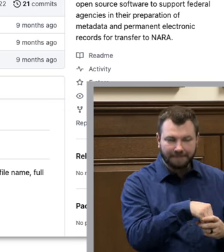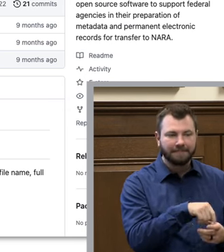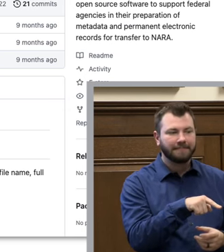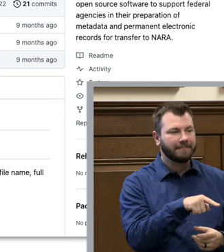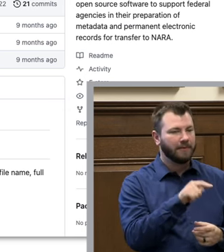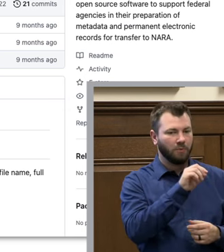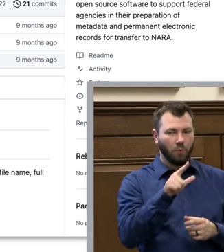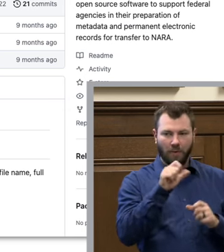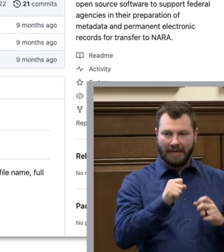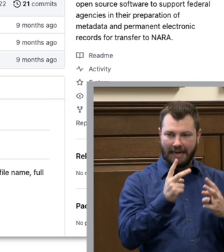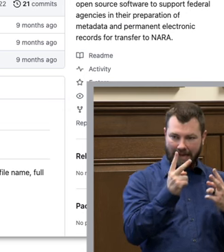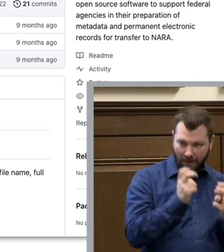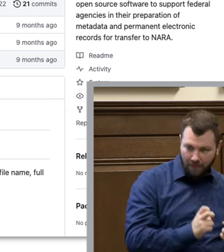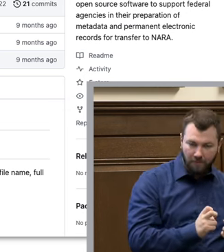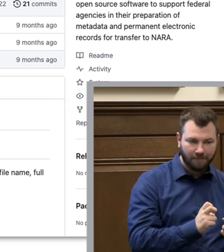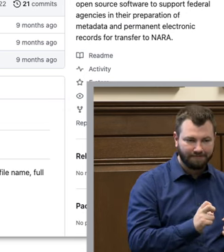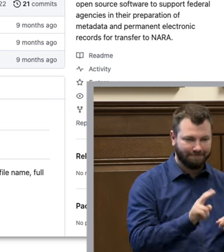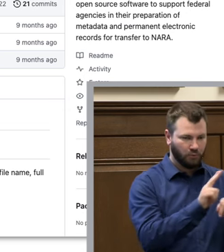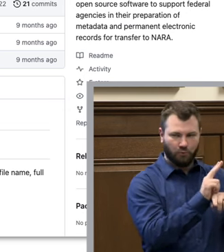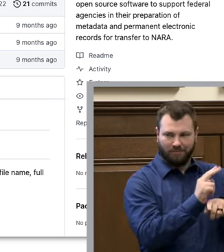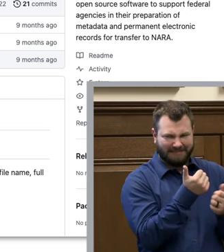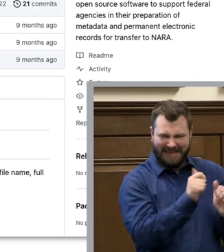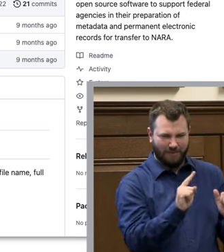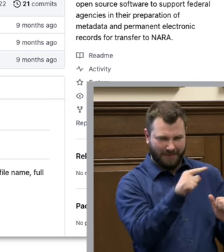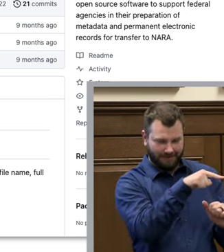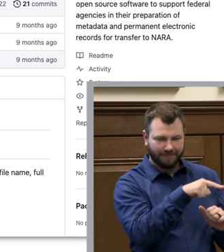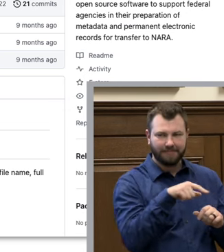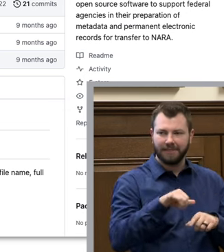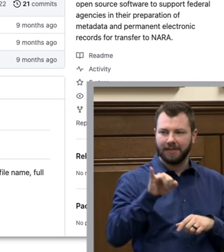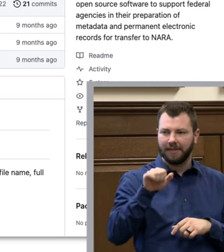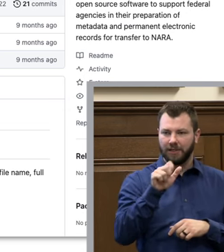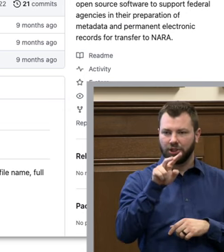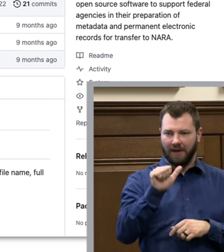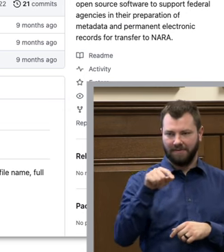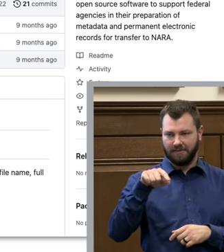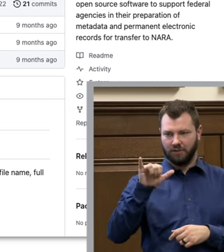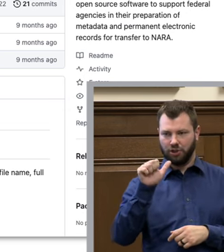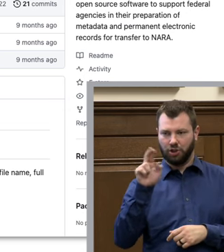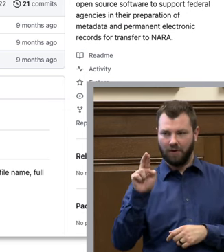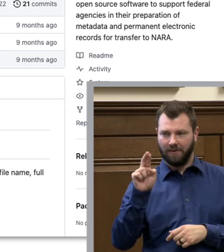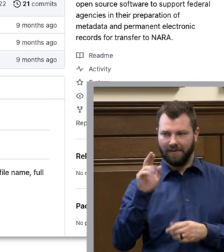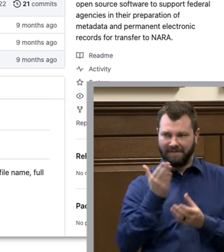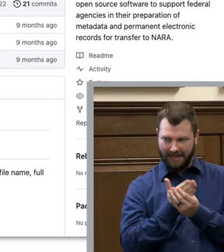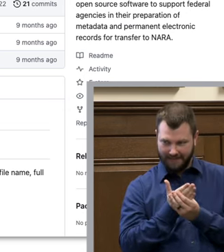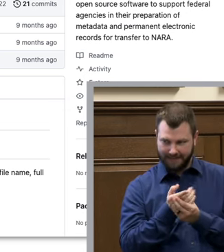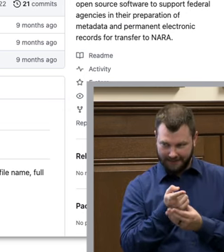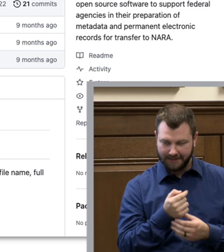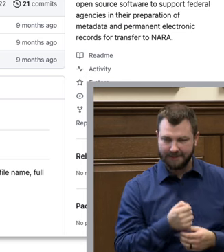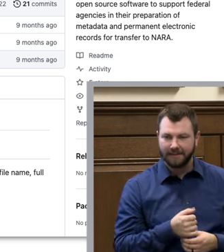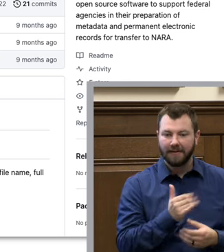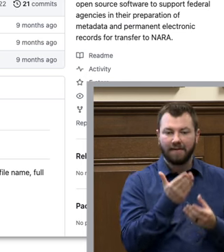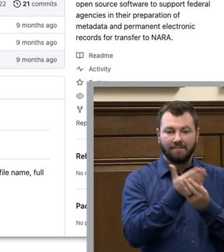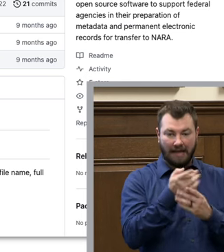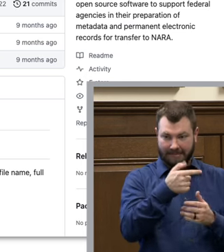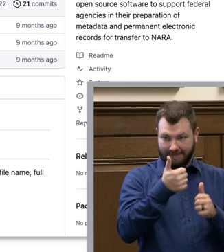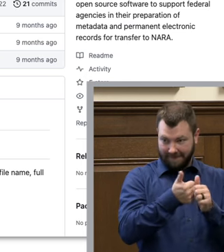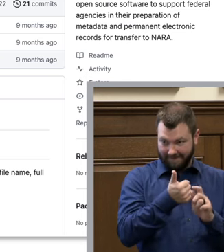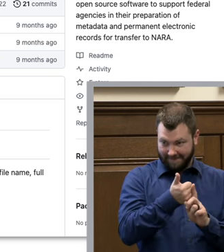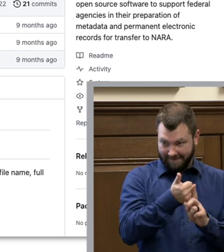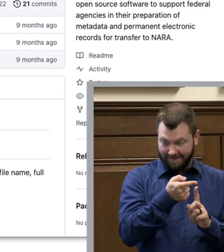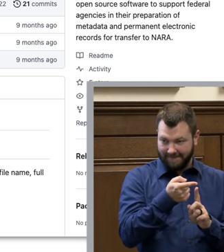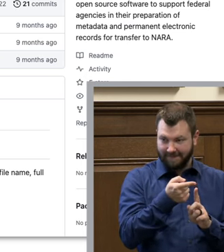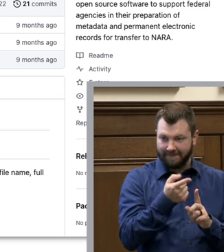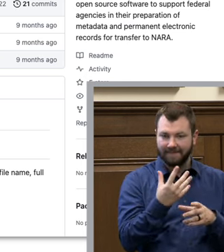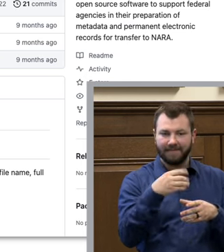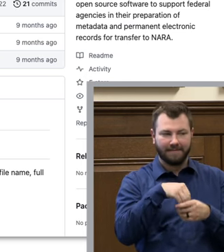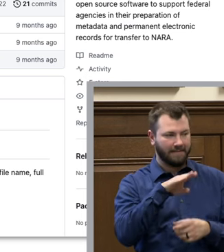downloaded and used by anyone they are java jar files and the files themselves are in